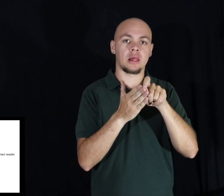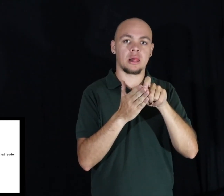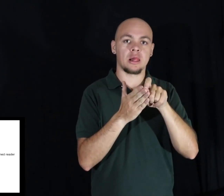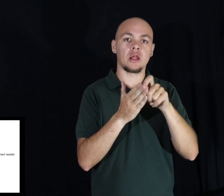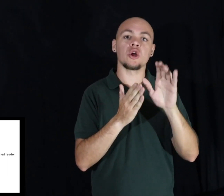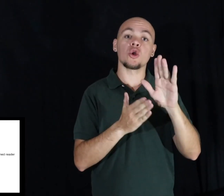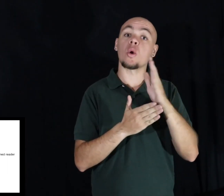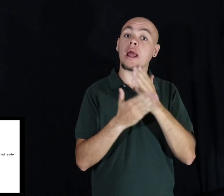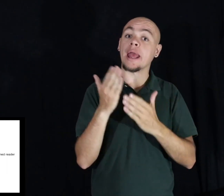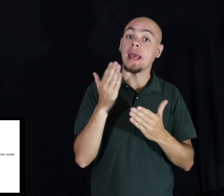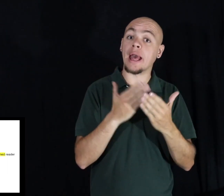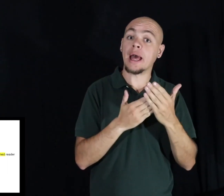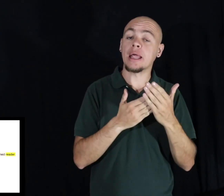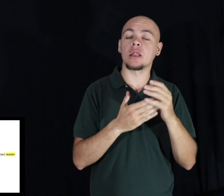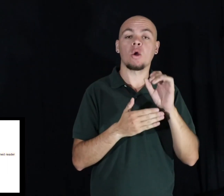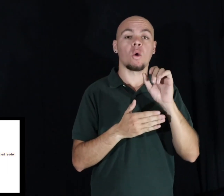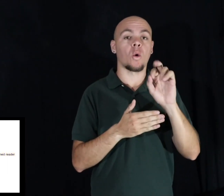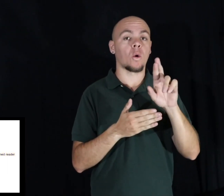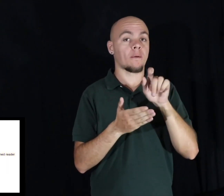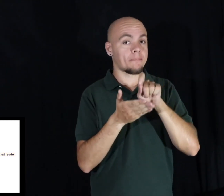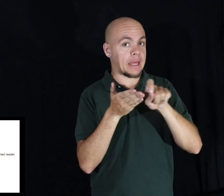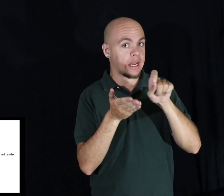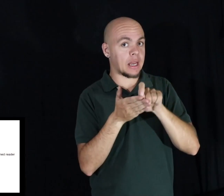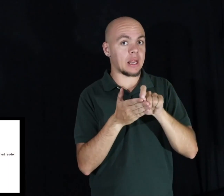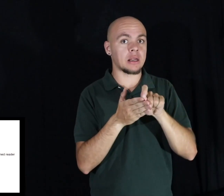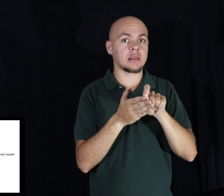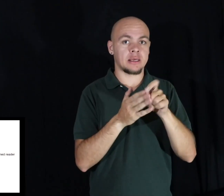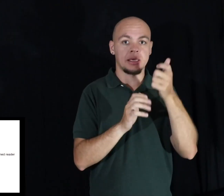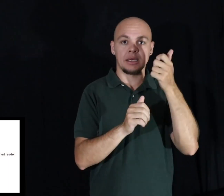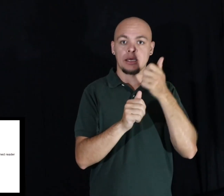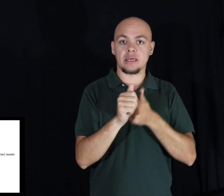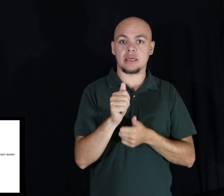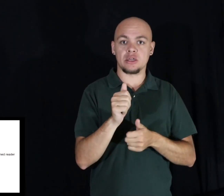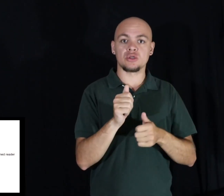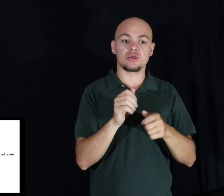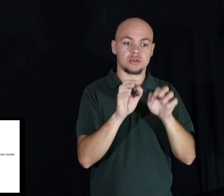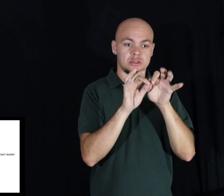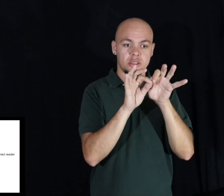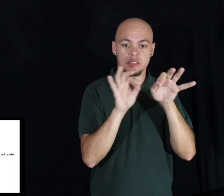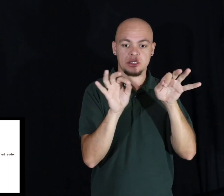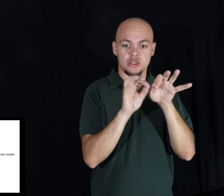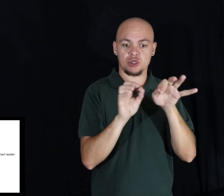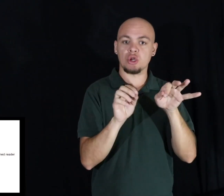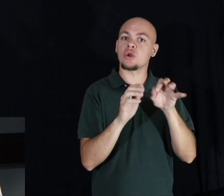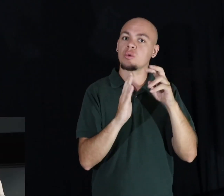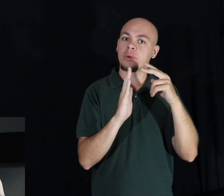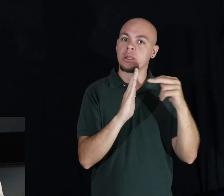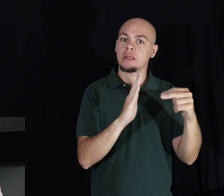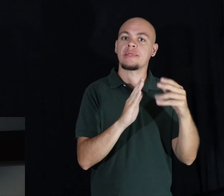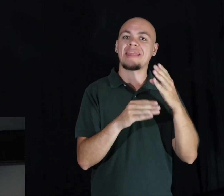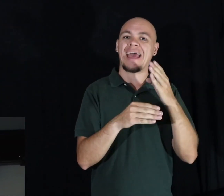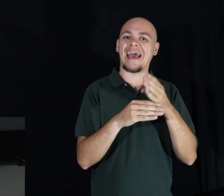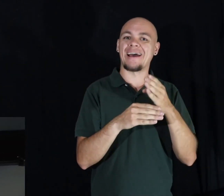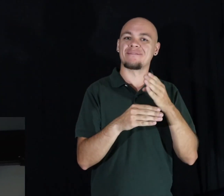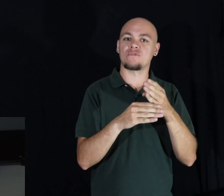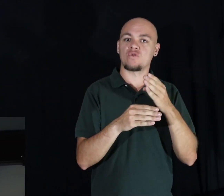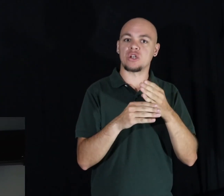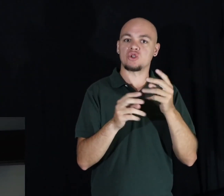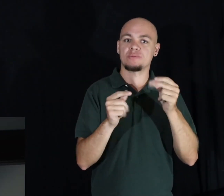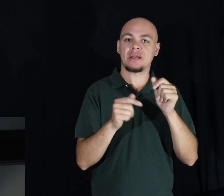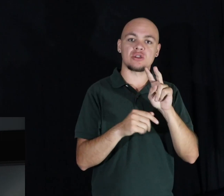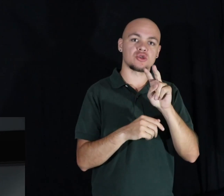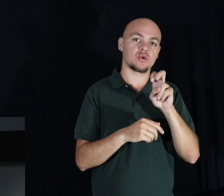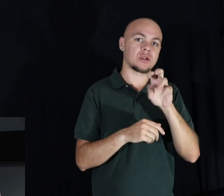hand or your pen to underline the sentence as you're reading. Now this is set to the average reading speed of